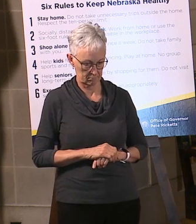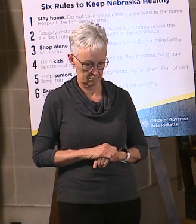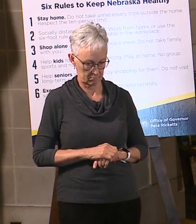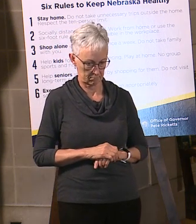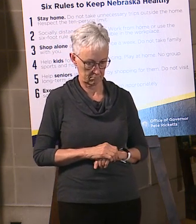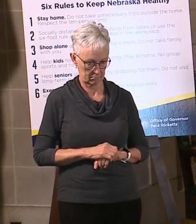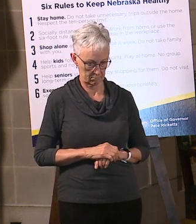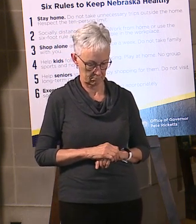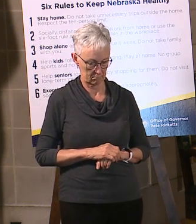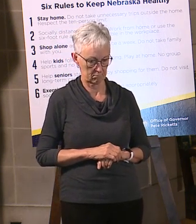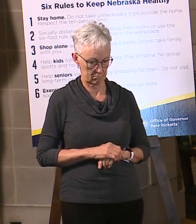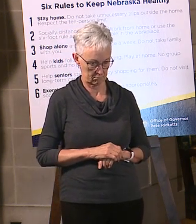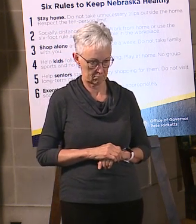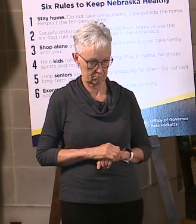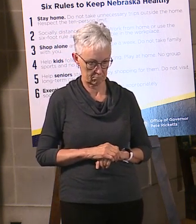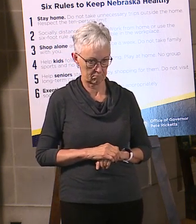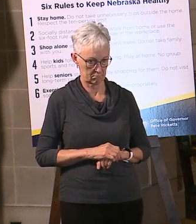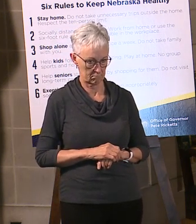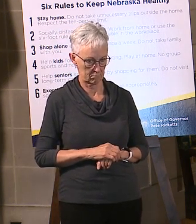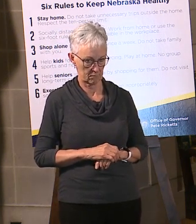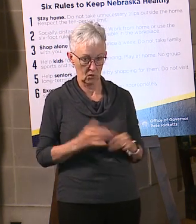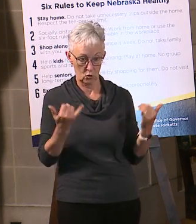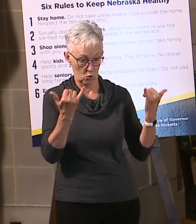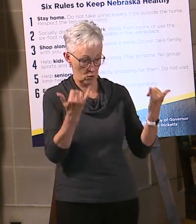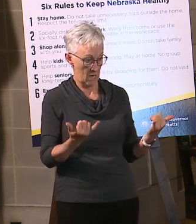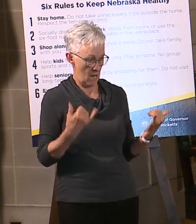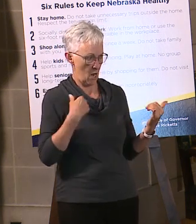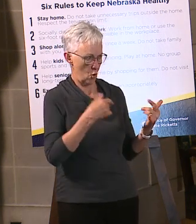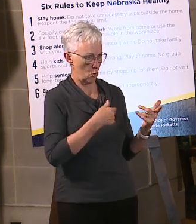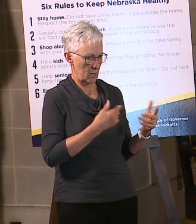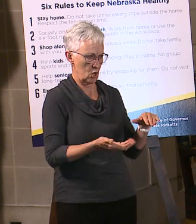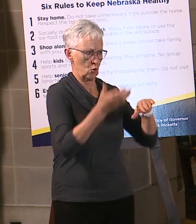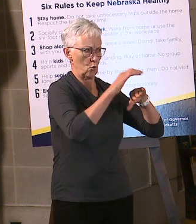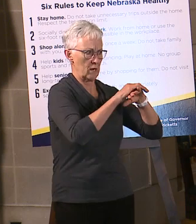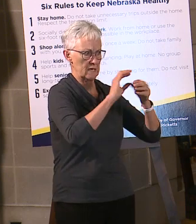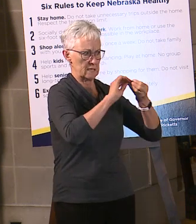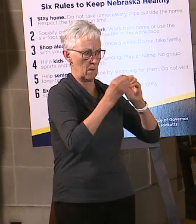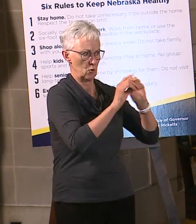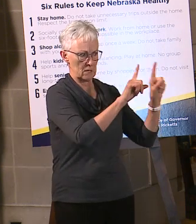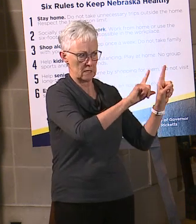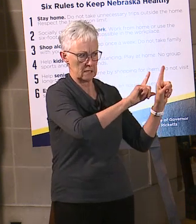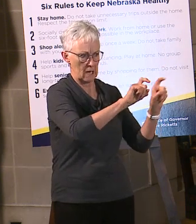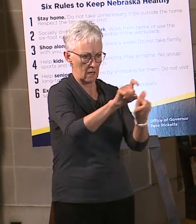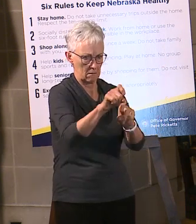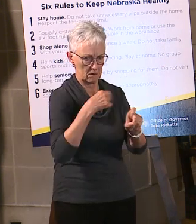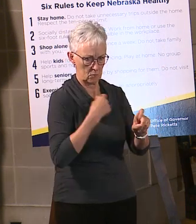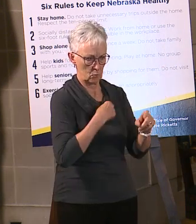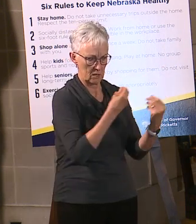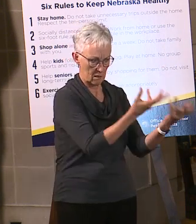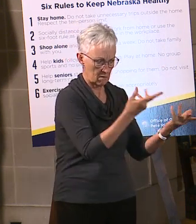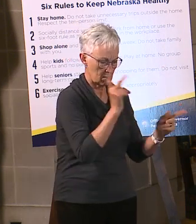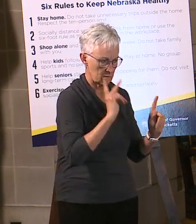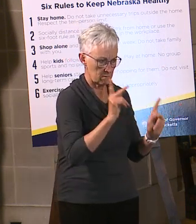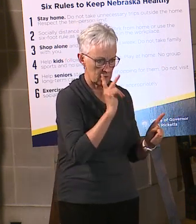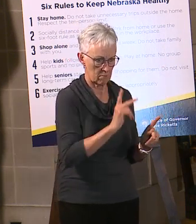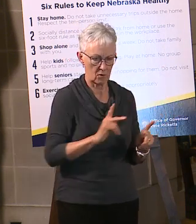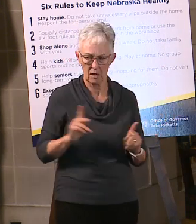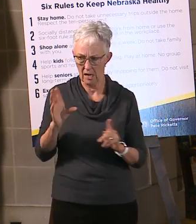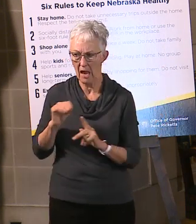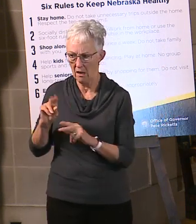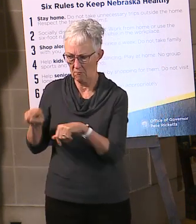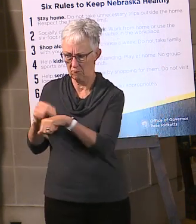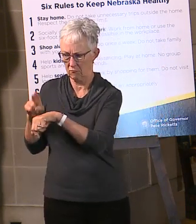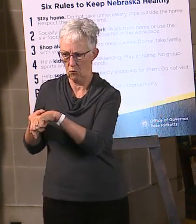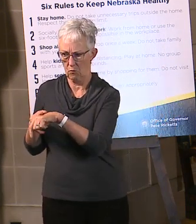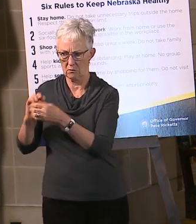time mass testing has rolled out, how can we know that we are actually on the increase compared to when